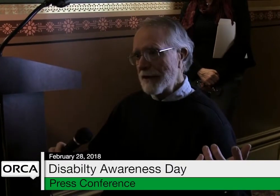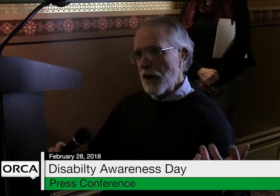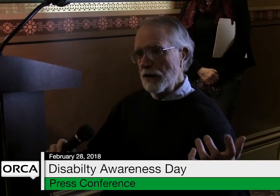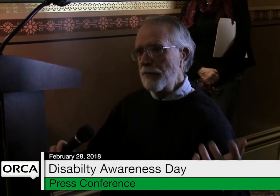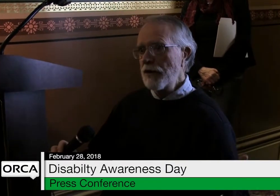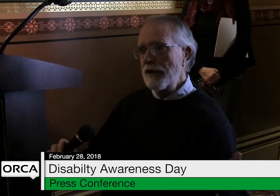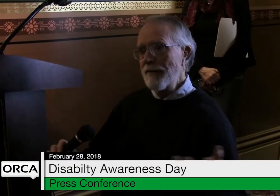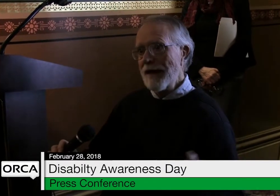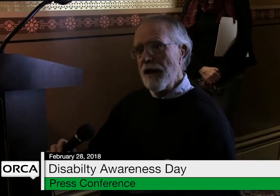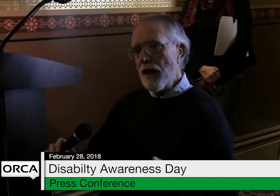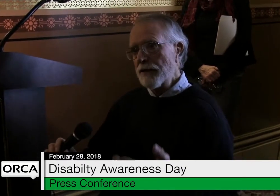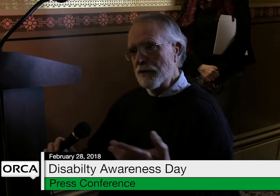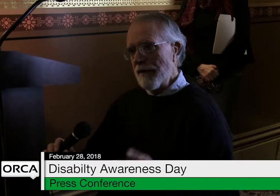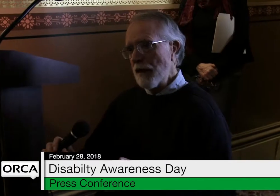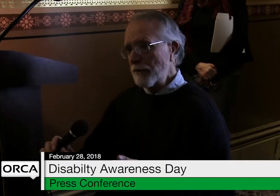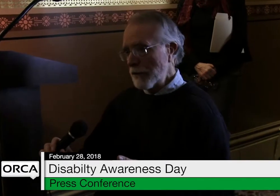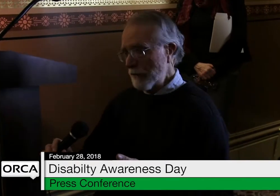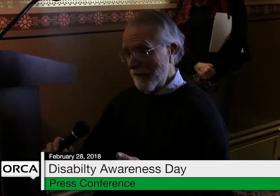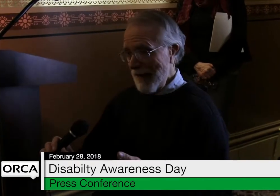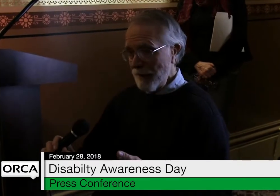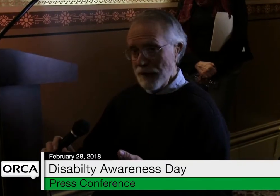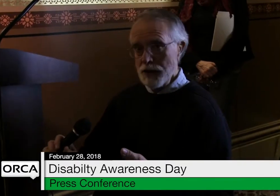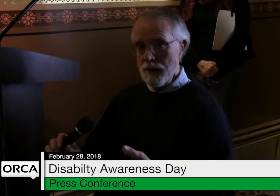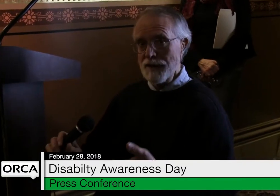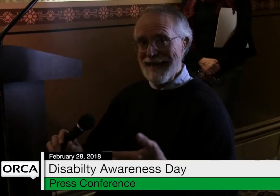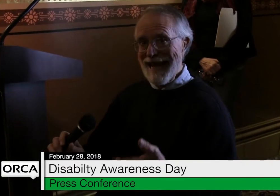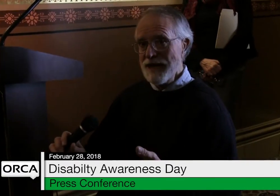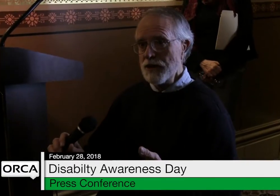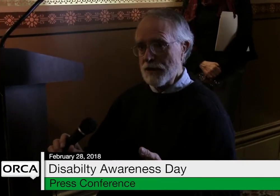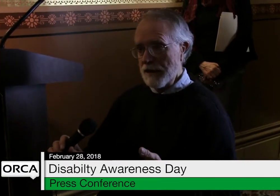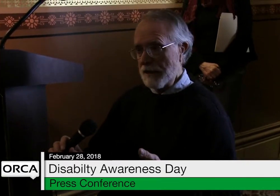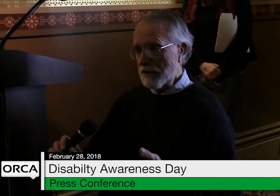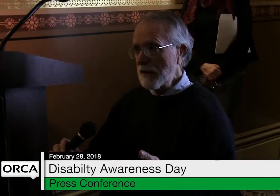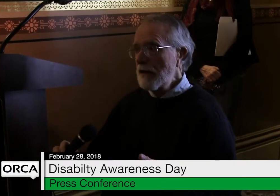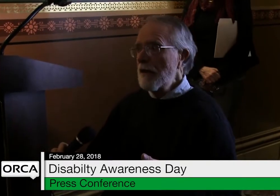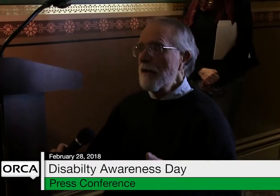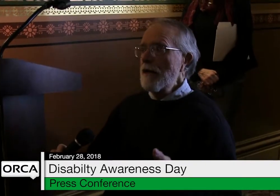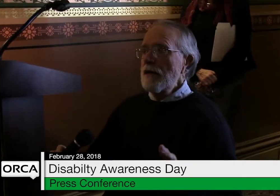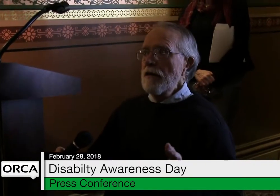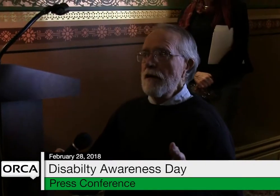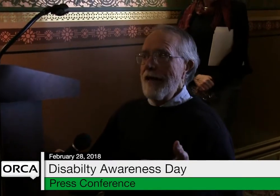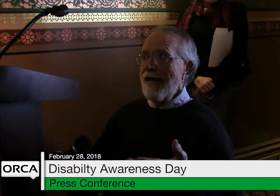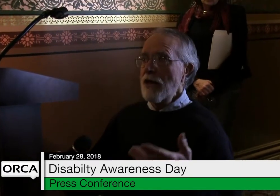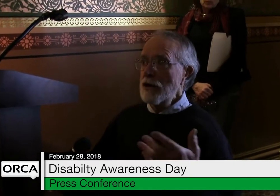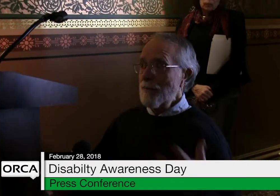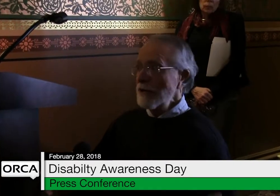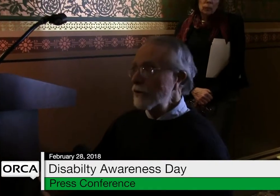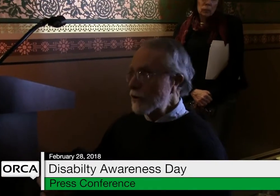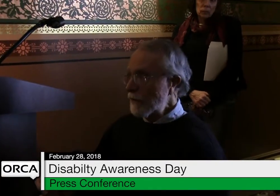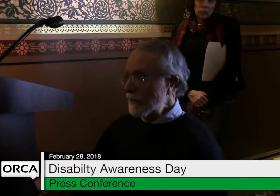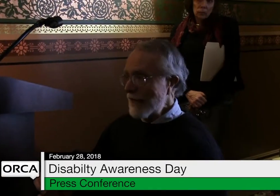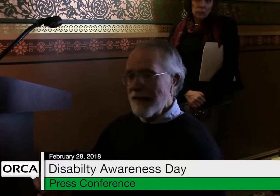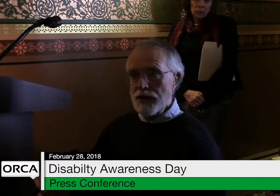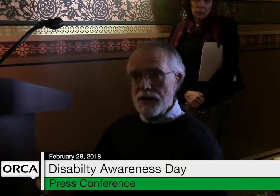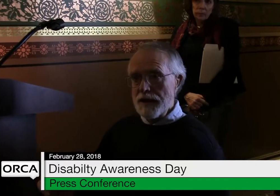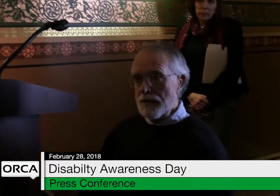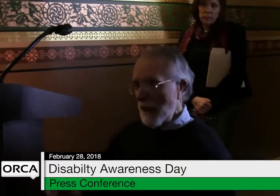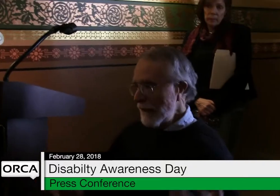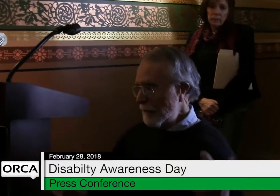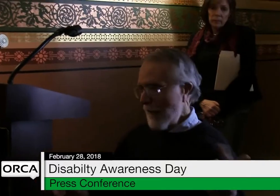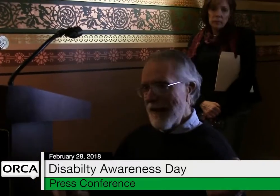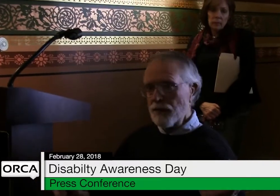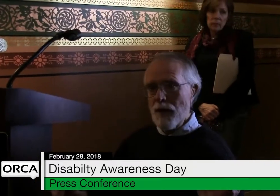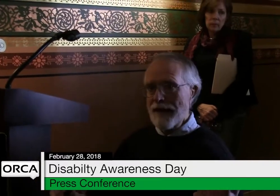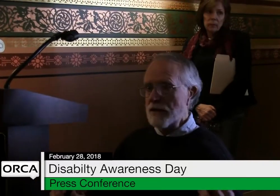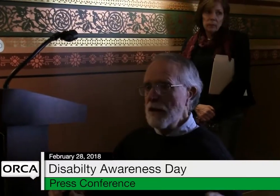we think of as our community mental health developmental service agencies and our special service agencies